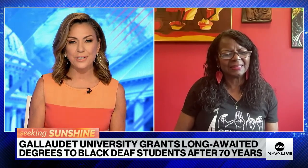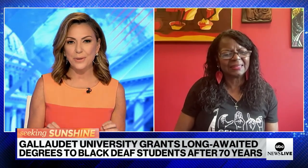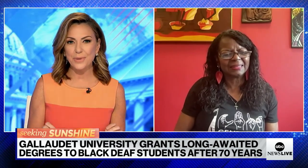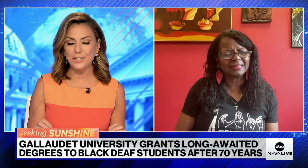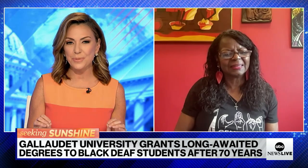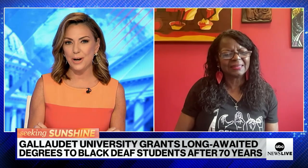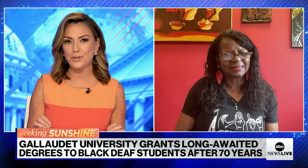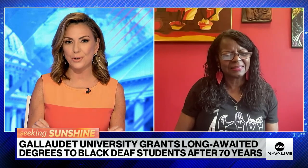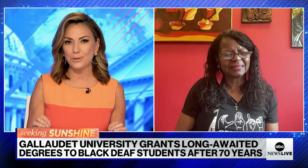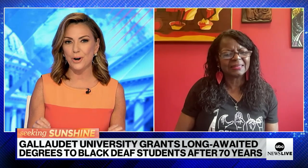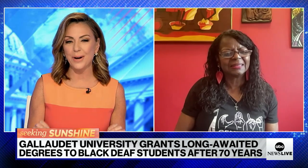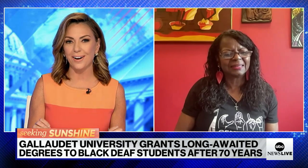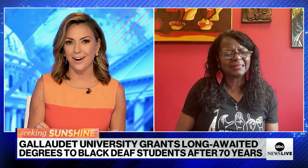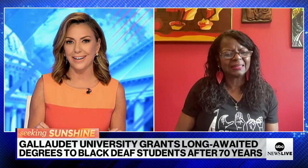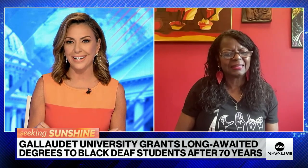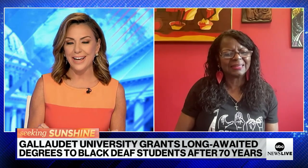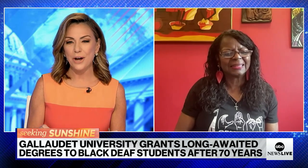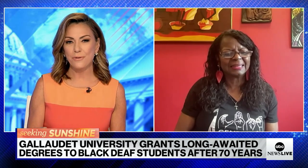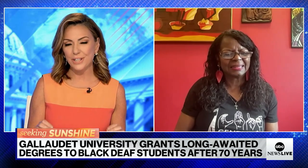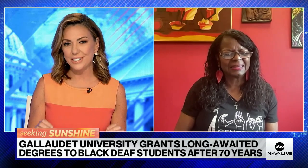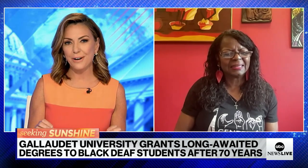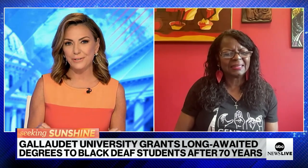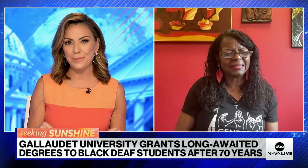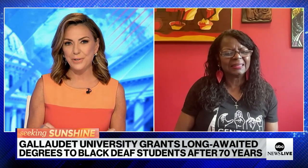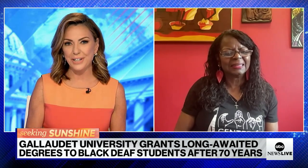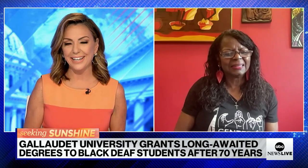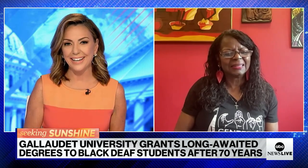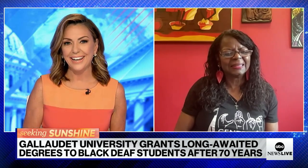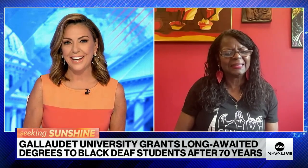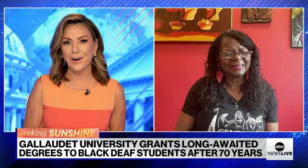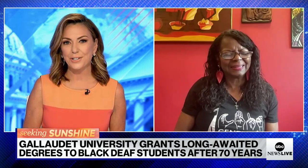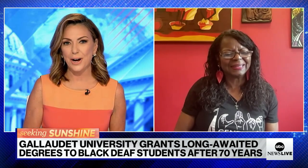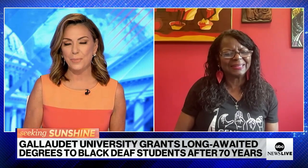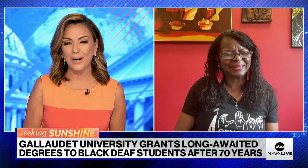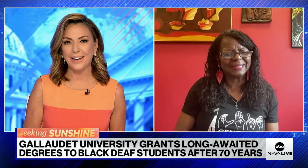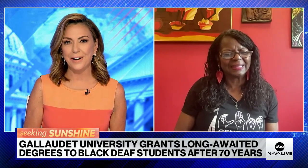There is something special going on for the deaf community in our time right now.